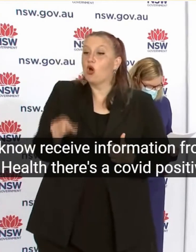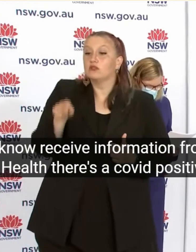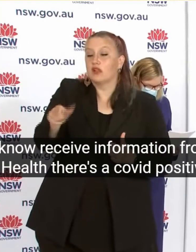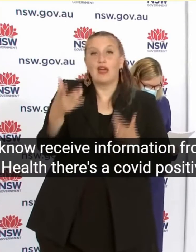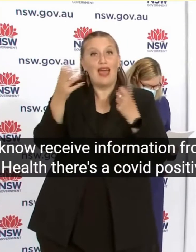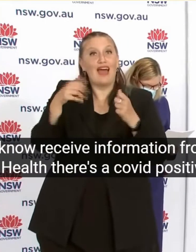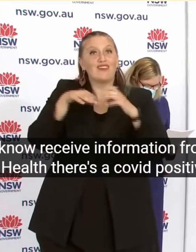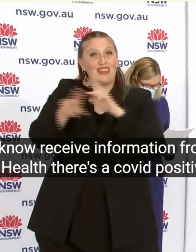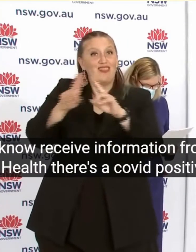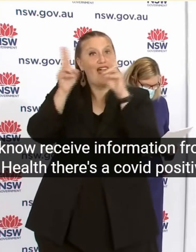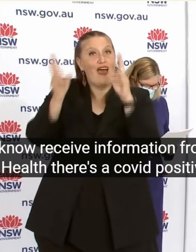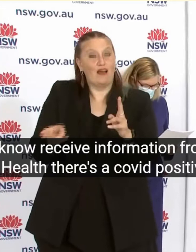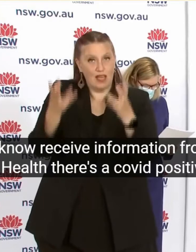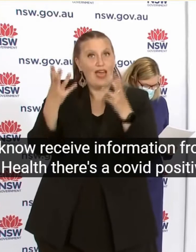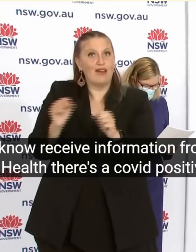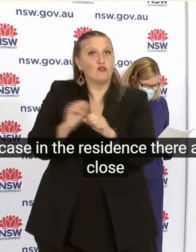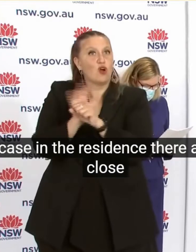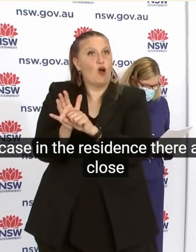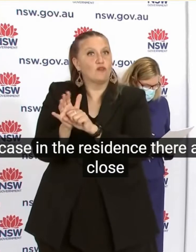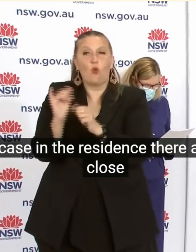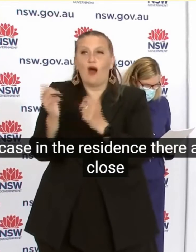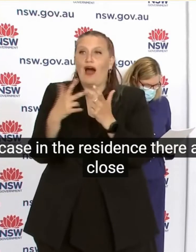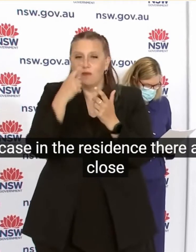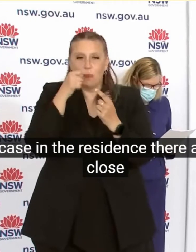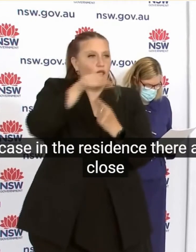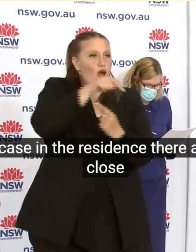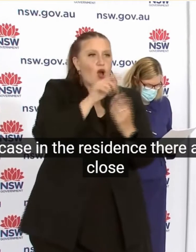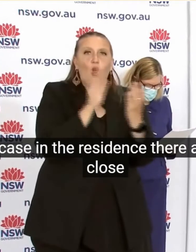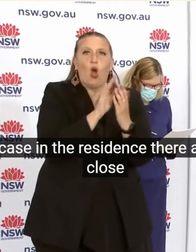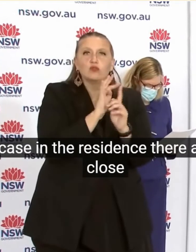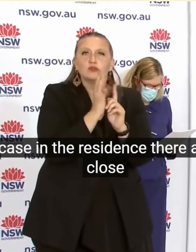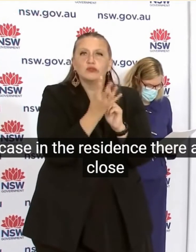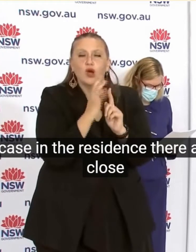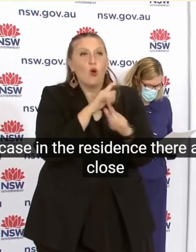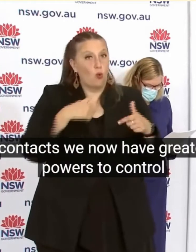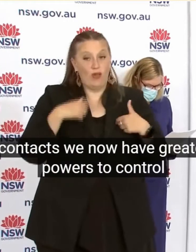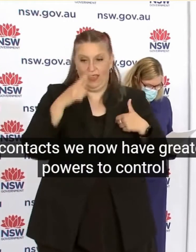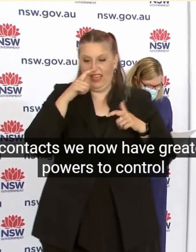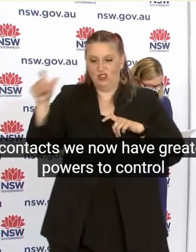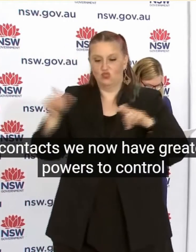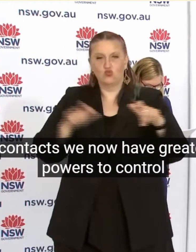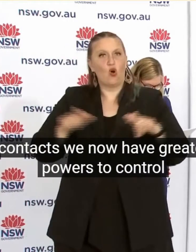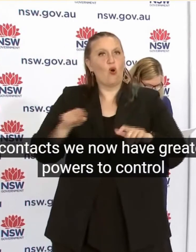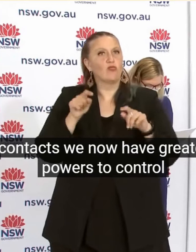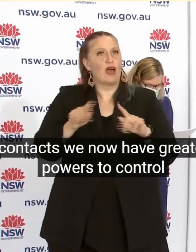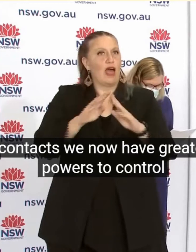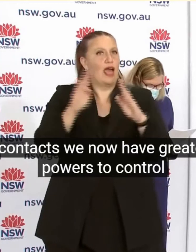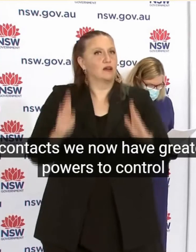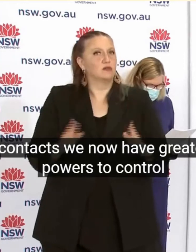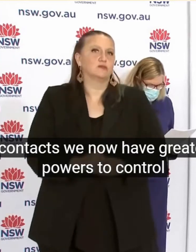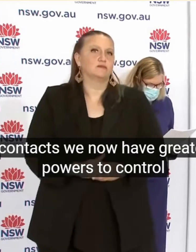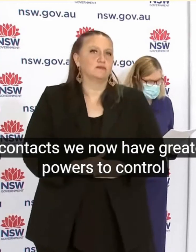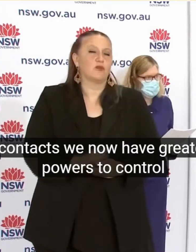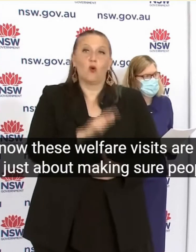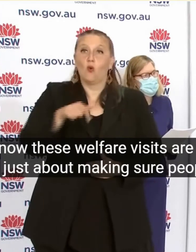case In the residents There are close contacts We now have greater powers To control Now these welfare visits